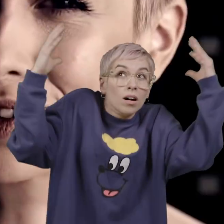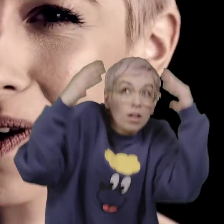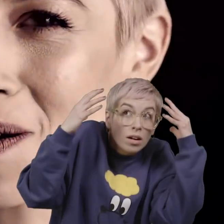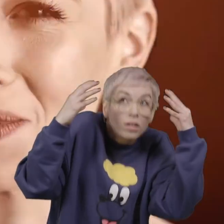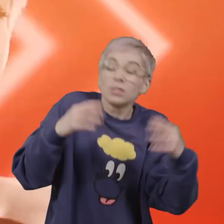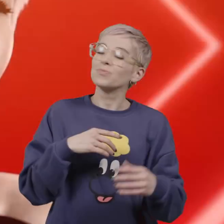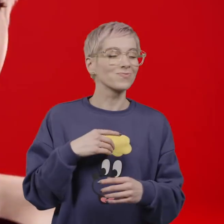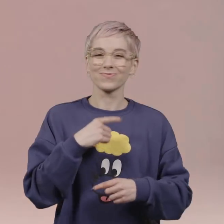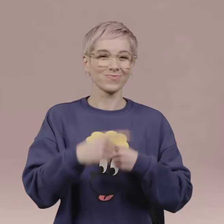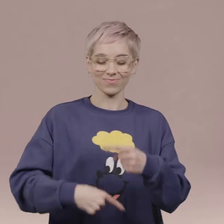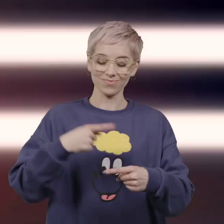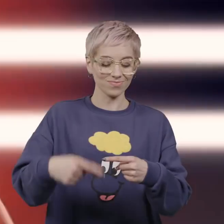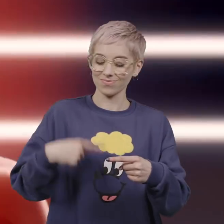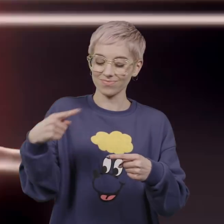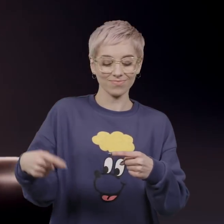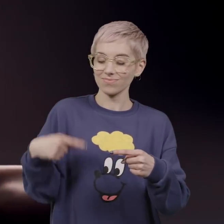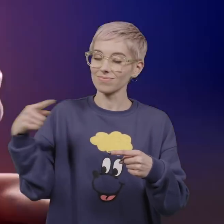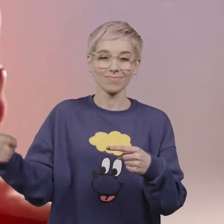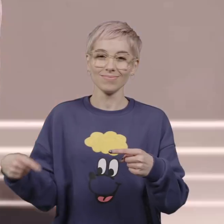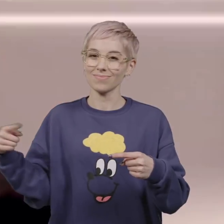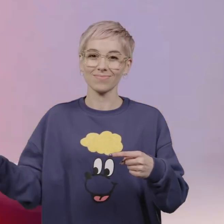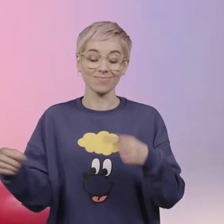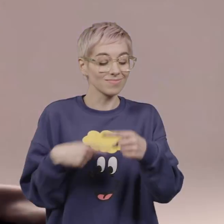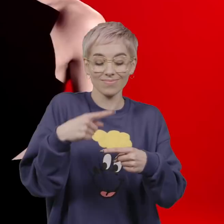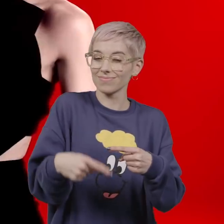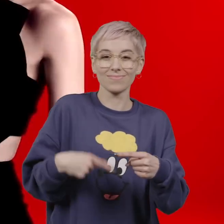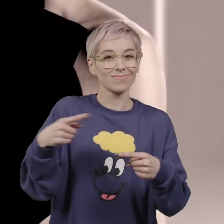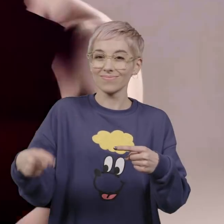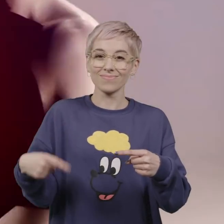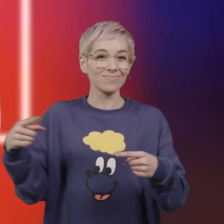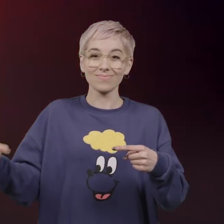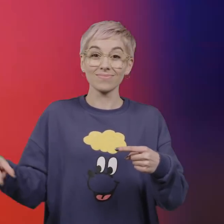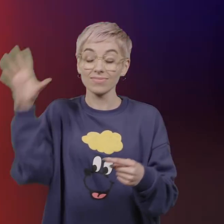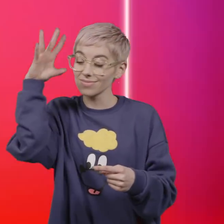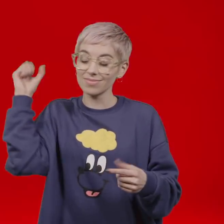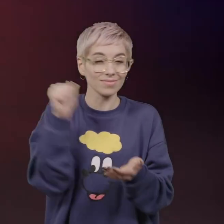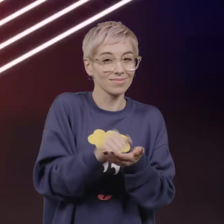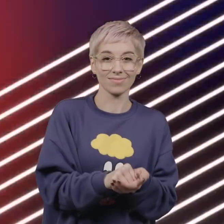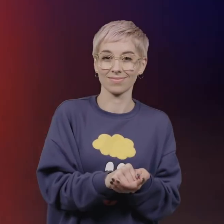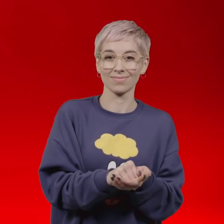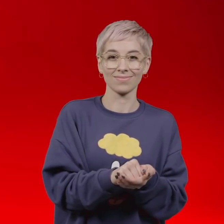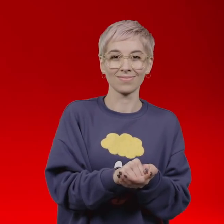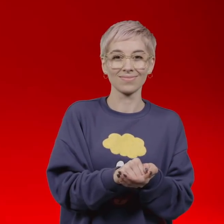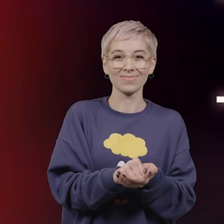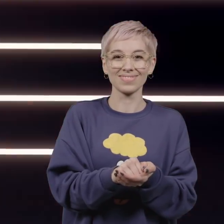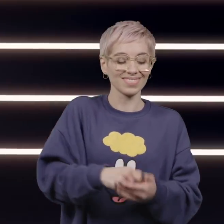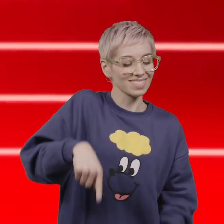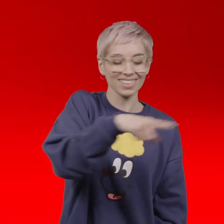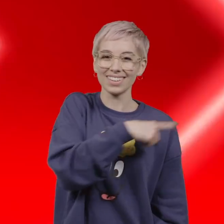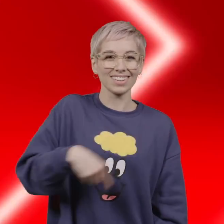Storms don't last forever, forever remember